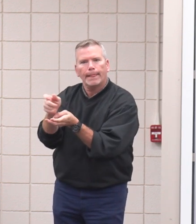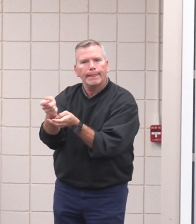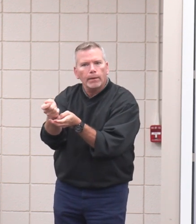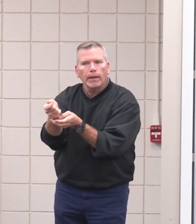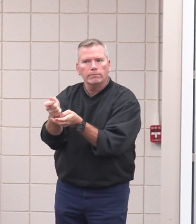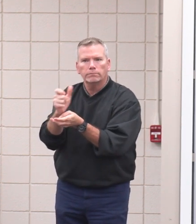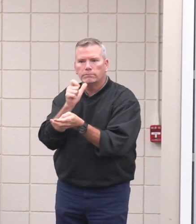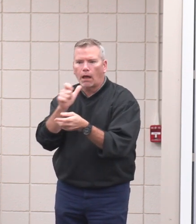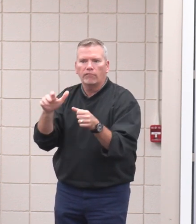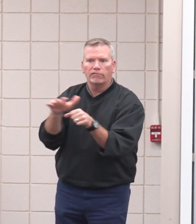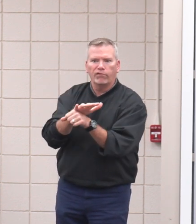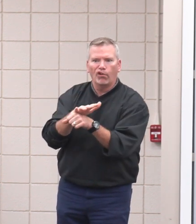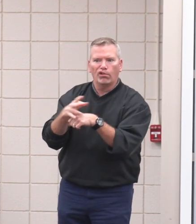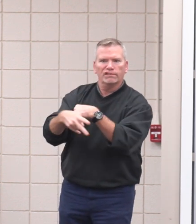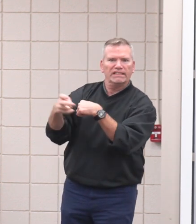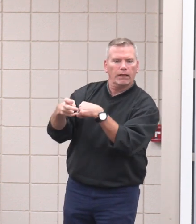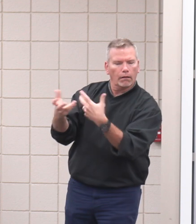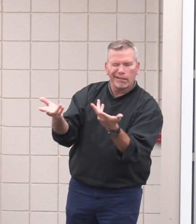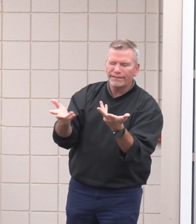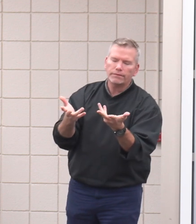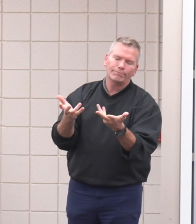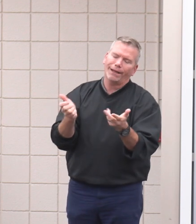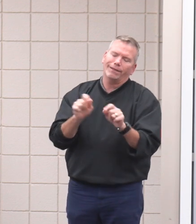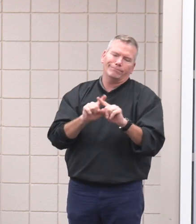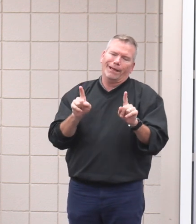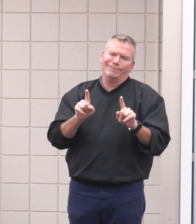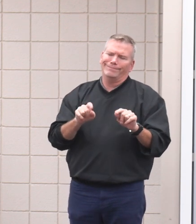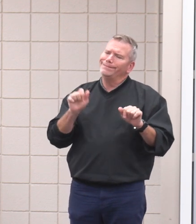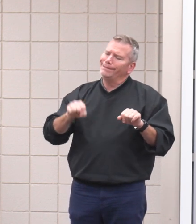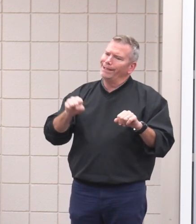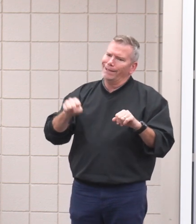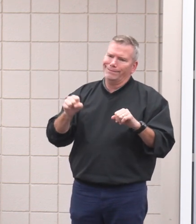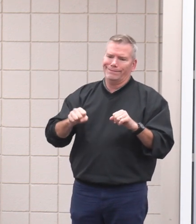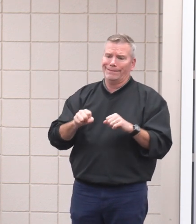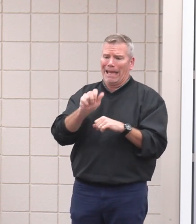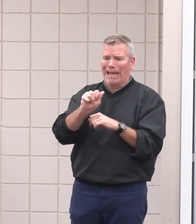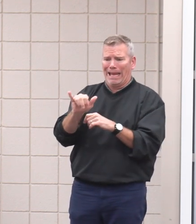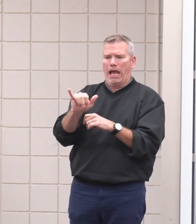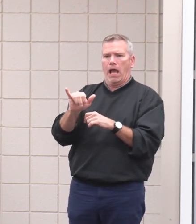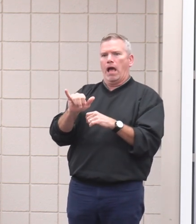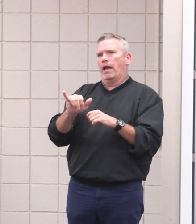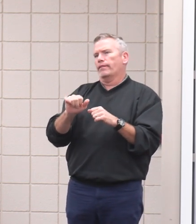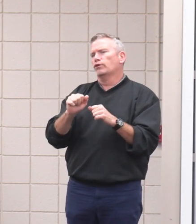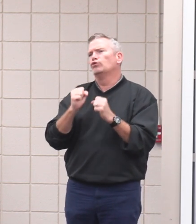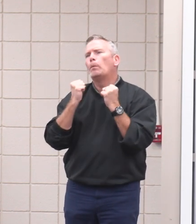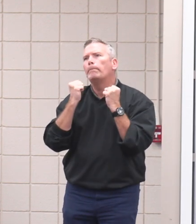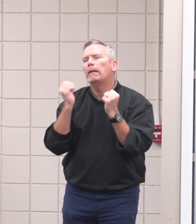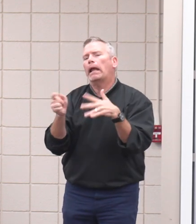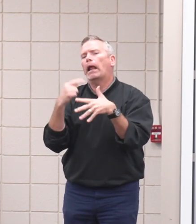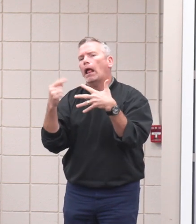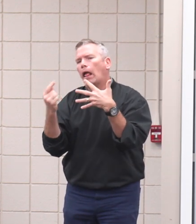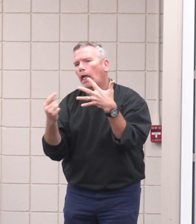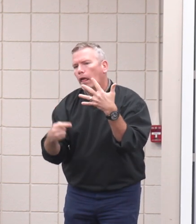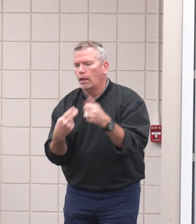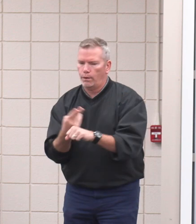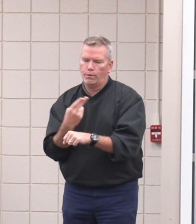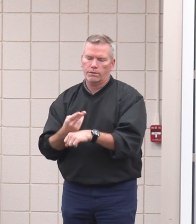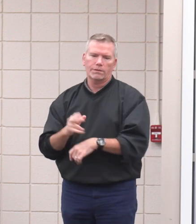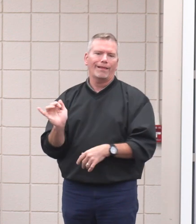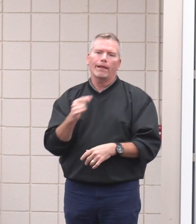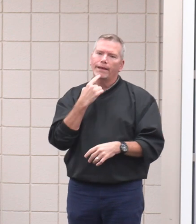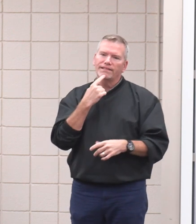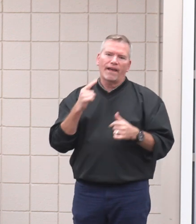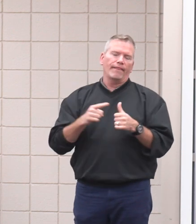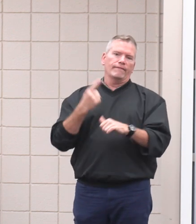like I said, the possibilities truly are endless. And we had, like I said, the first day of school. I think it just